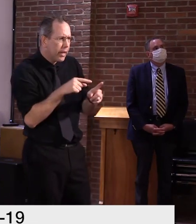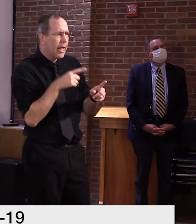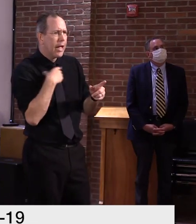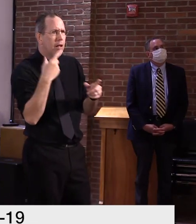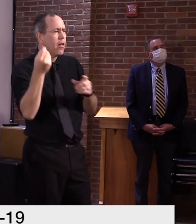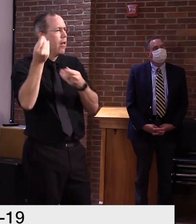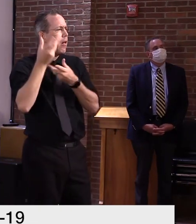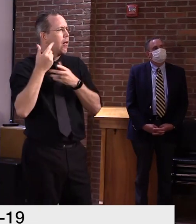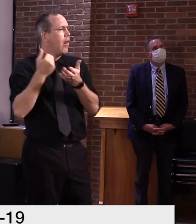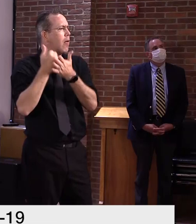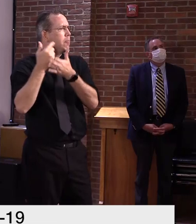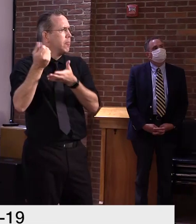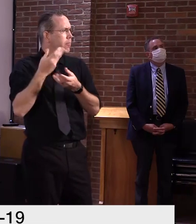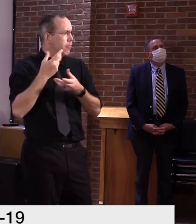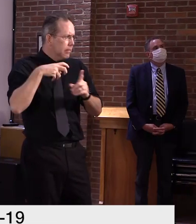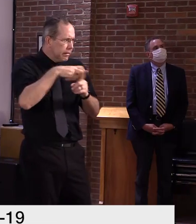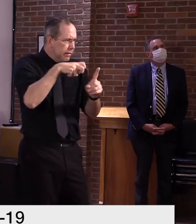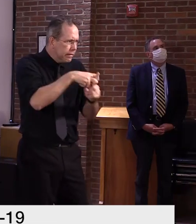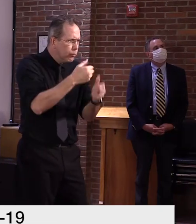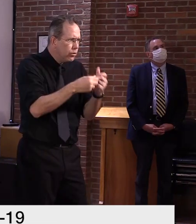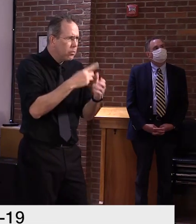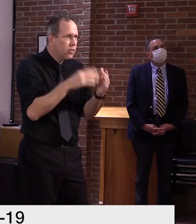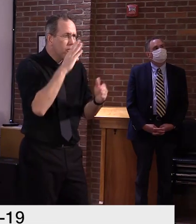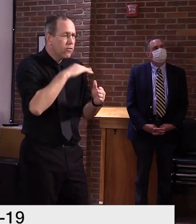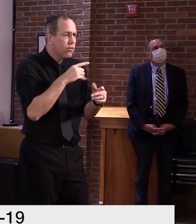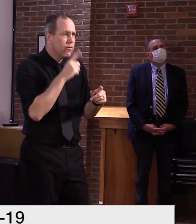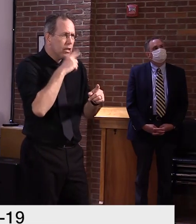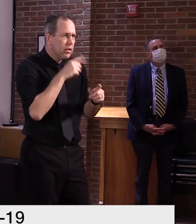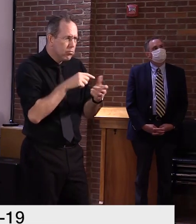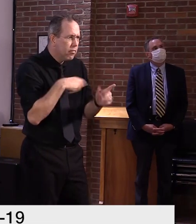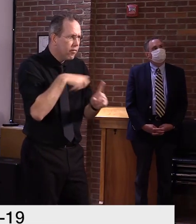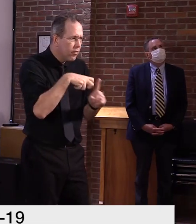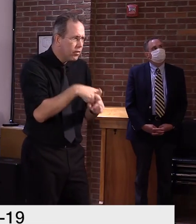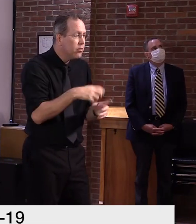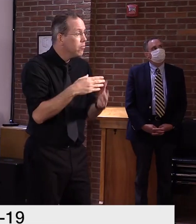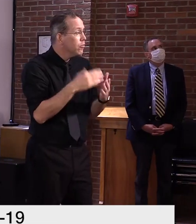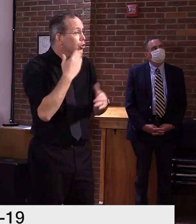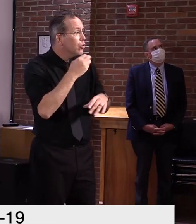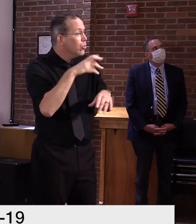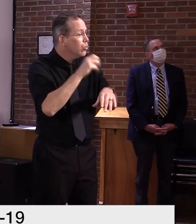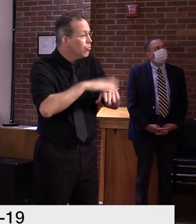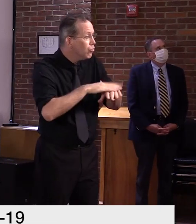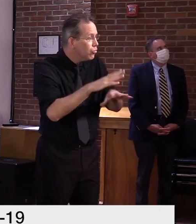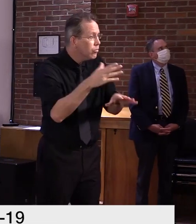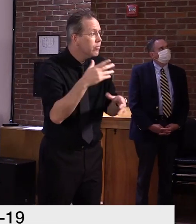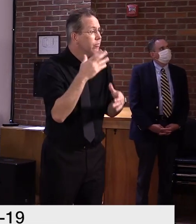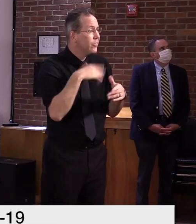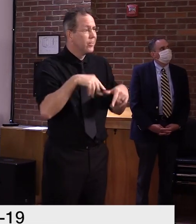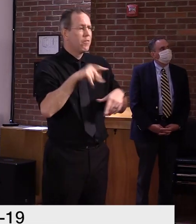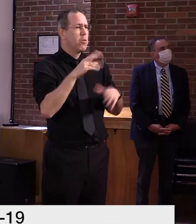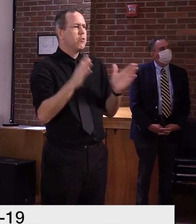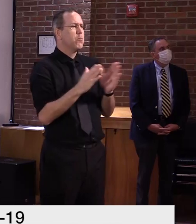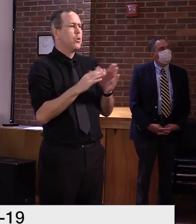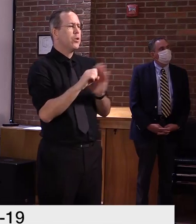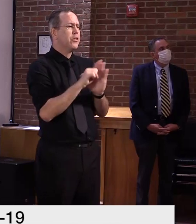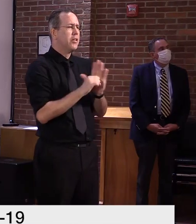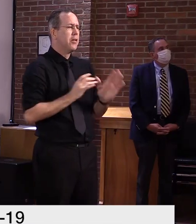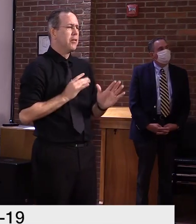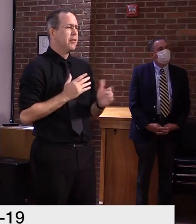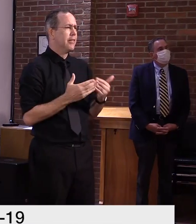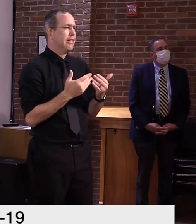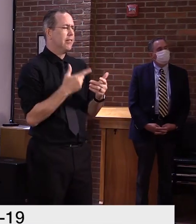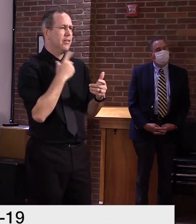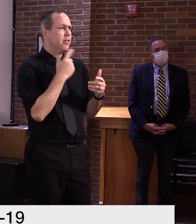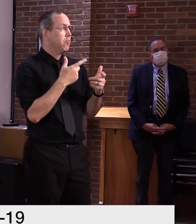is that, um, because of the size of our state, the small size of our state, we won't see numbers, um, as big as some other